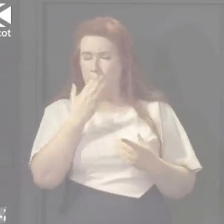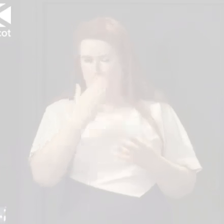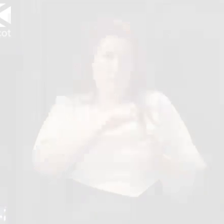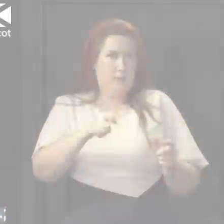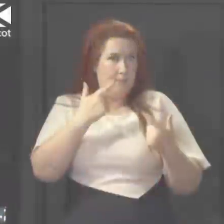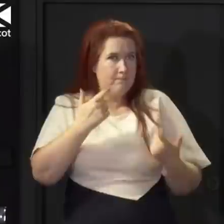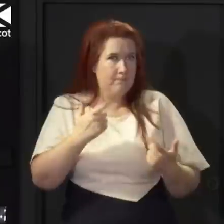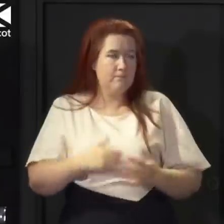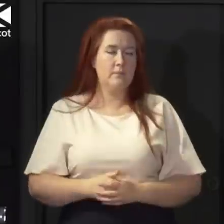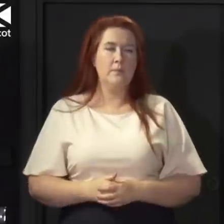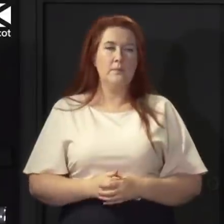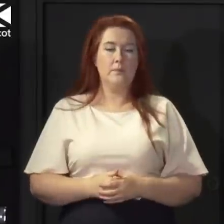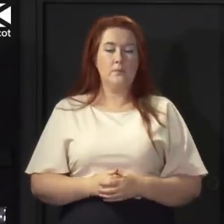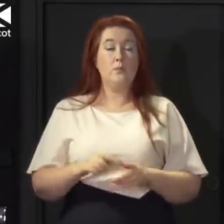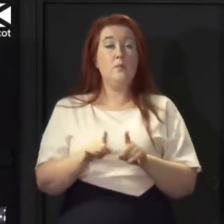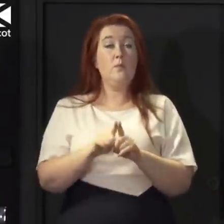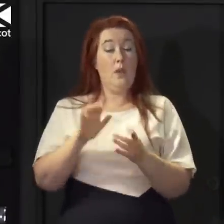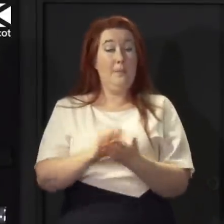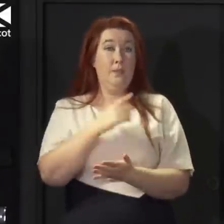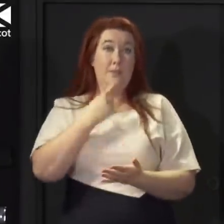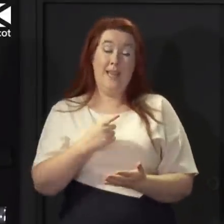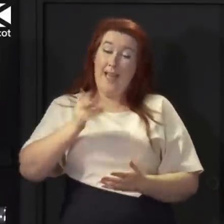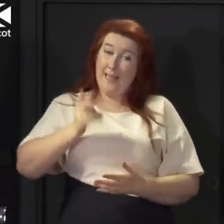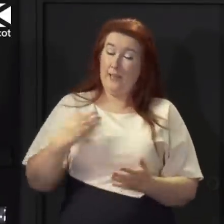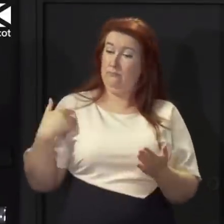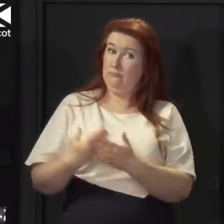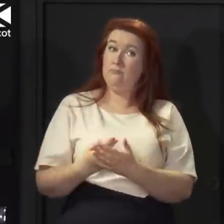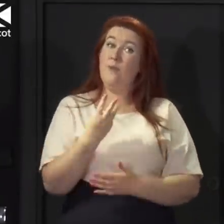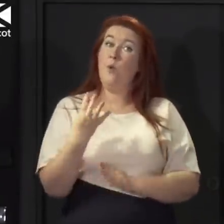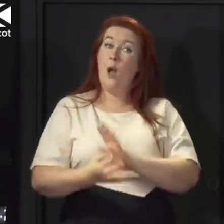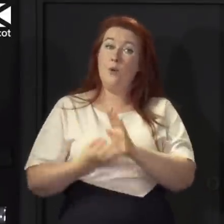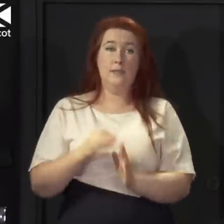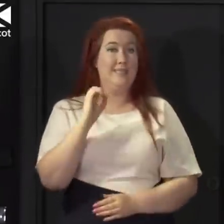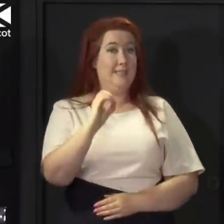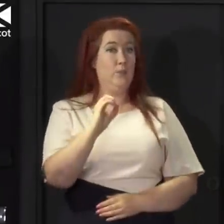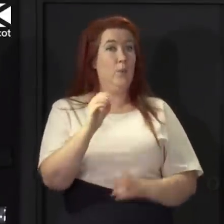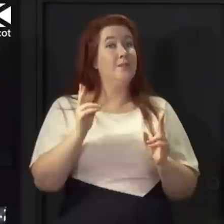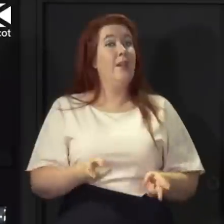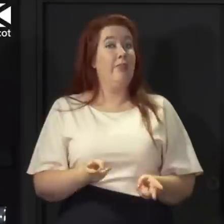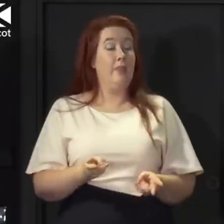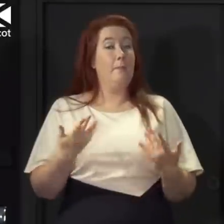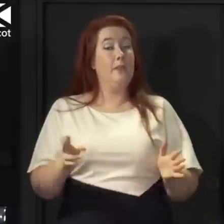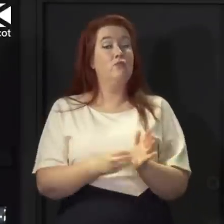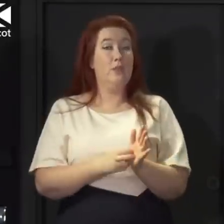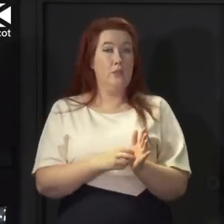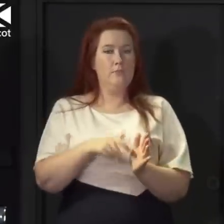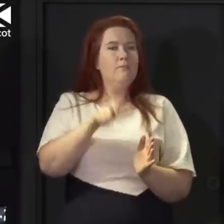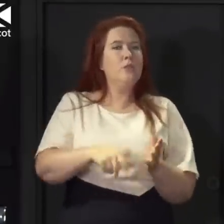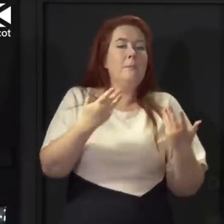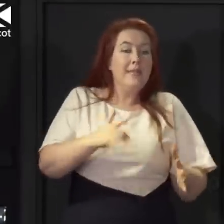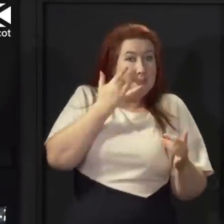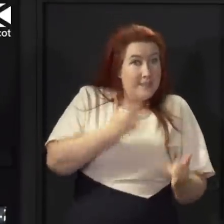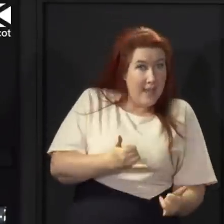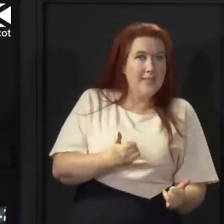after that. Finally I'm very pleased to say that yet again during the past 24 hours no deaths were registered of patients confirmed through a test